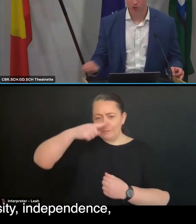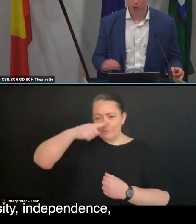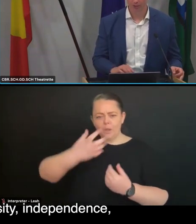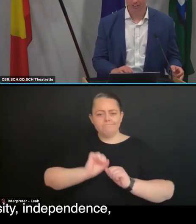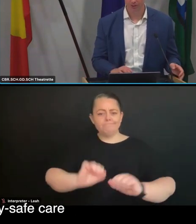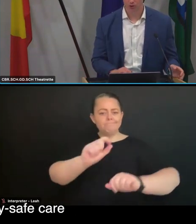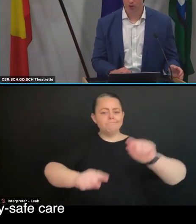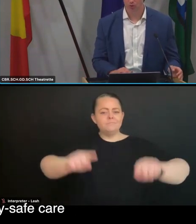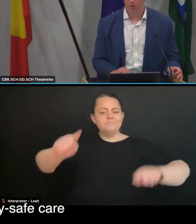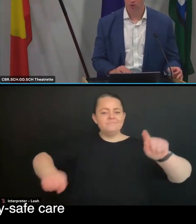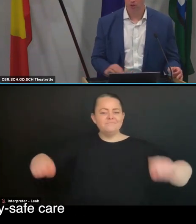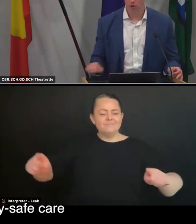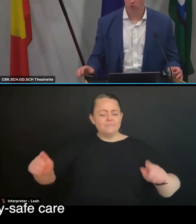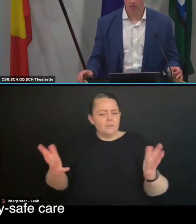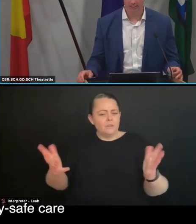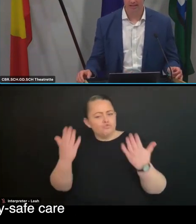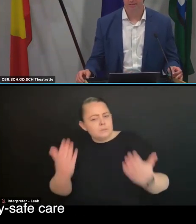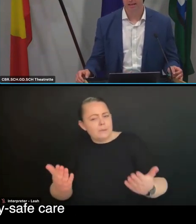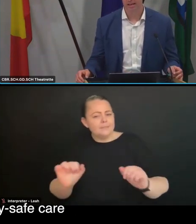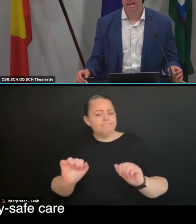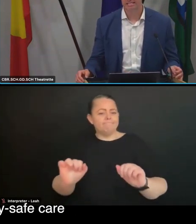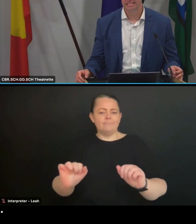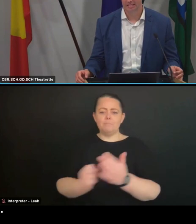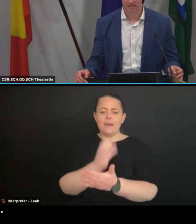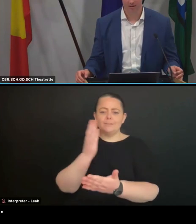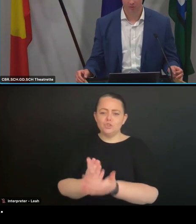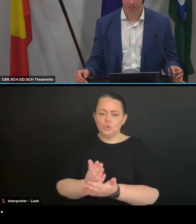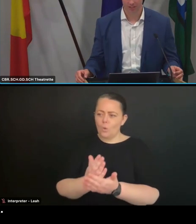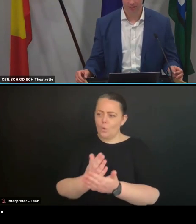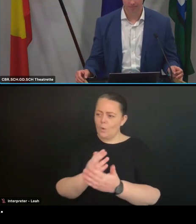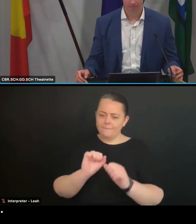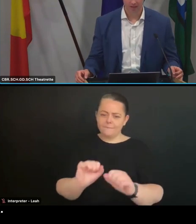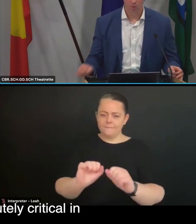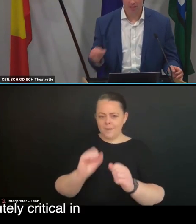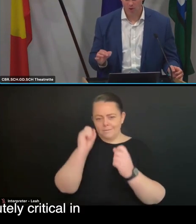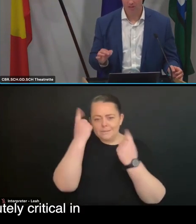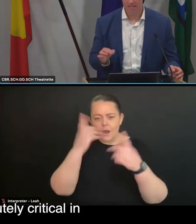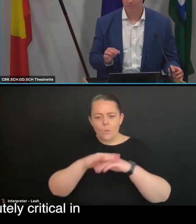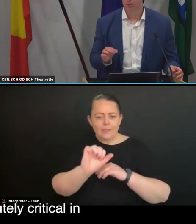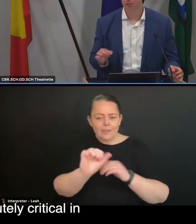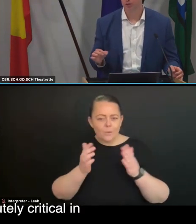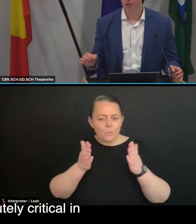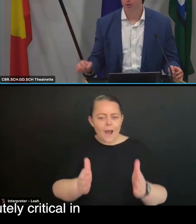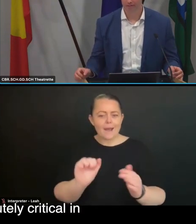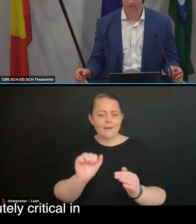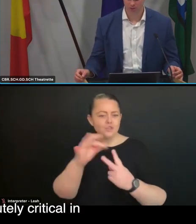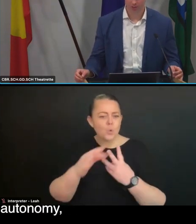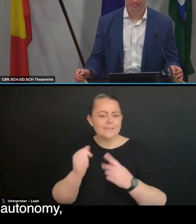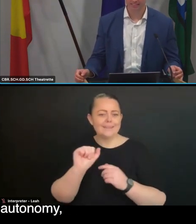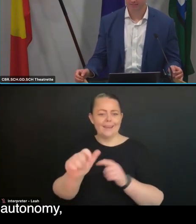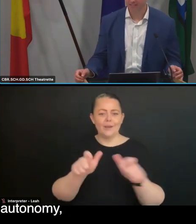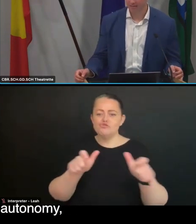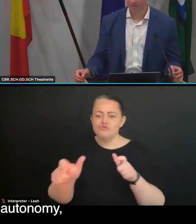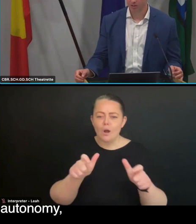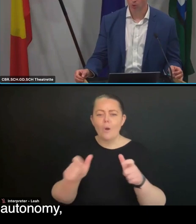independence, choice and control, culturally safe care, and dignity of risk. And we know these are absolutely critical in